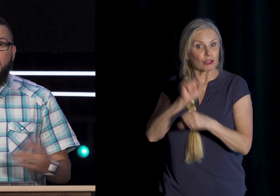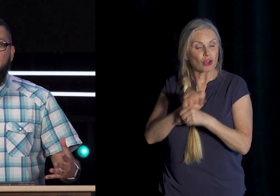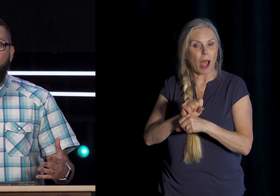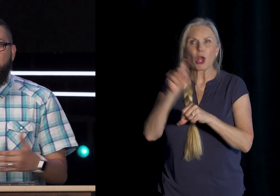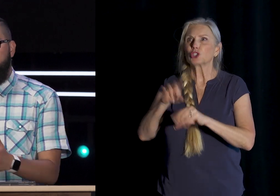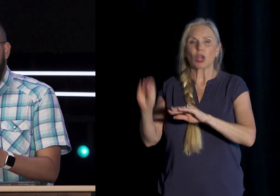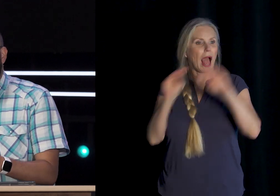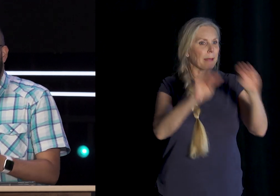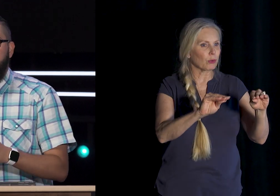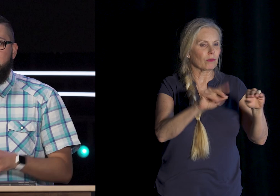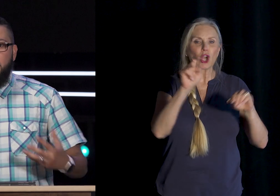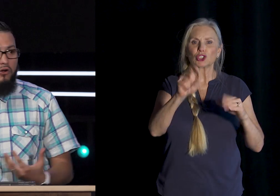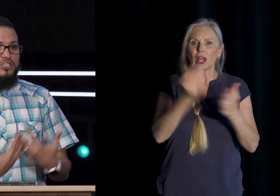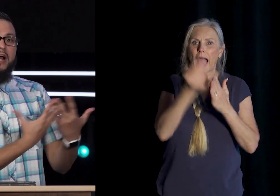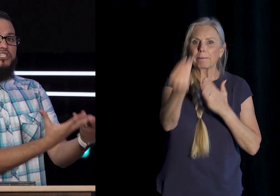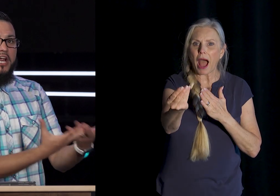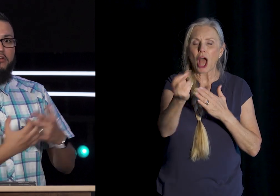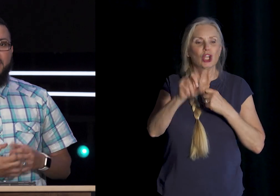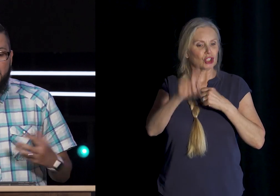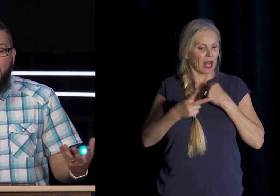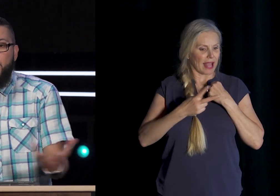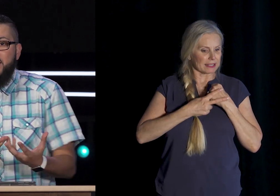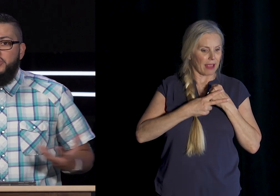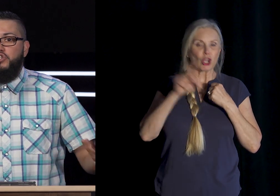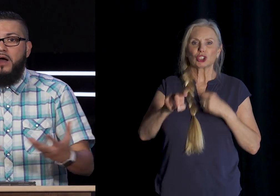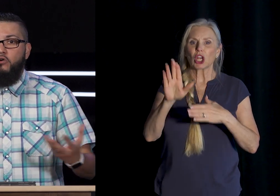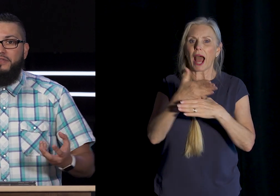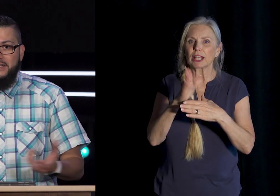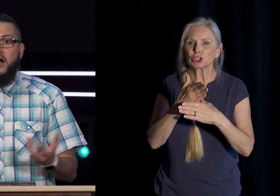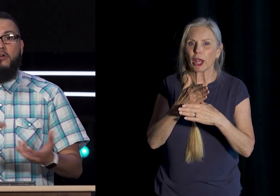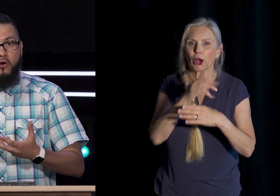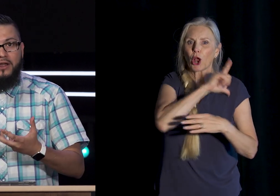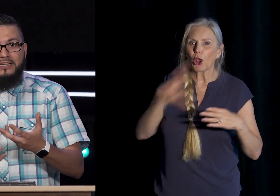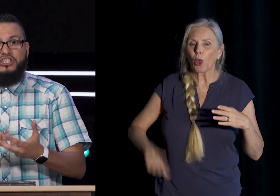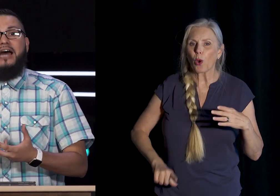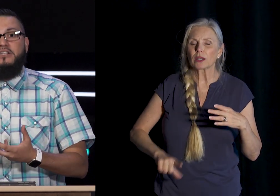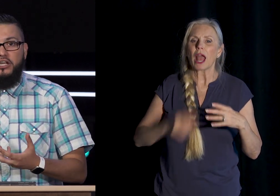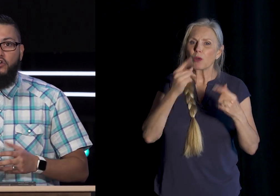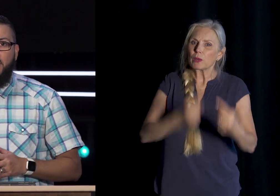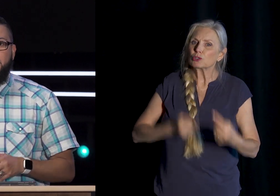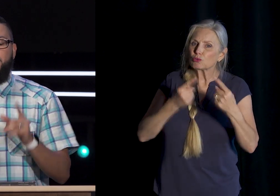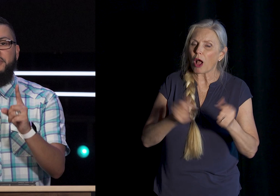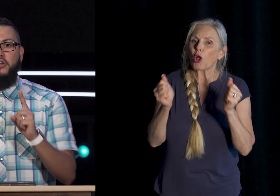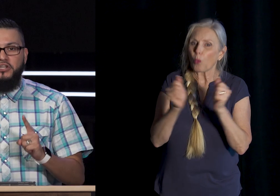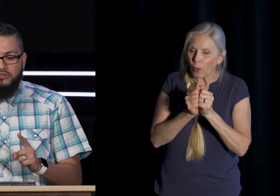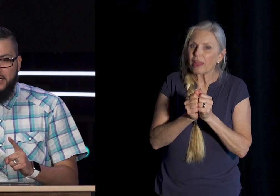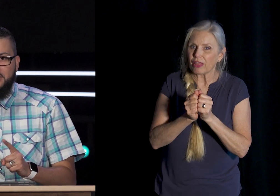Lord Should We Save This Lord Should I Share This Now We Begin To Struggle With These Other More Challenging Nuances But The Good News Is